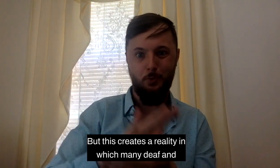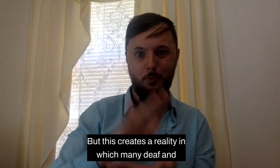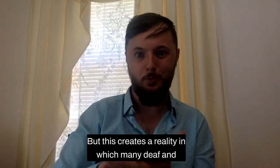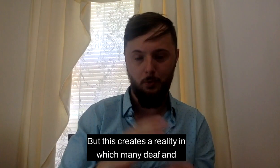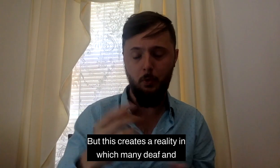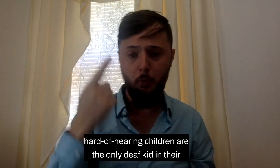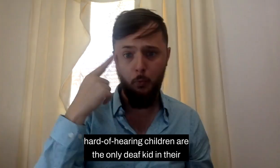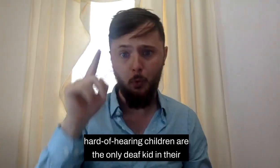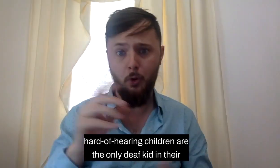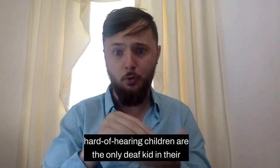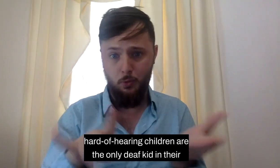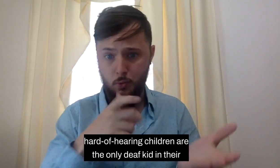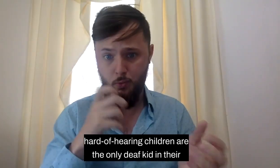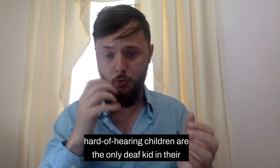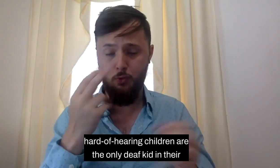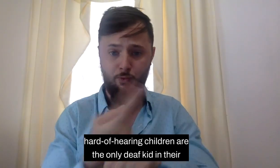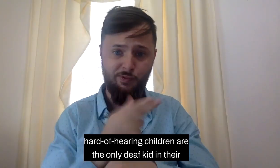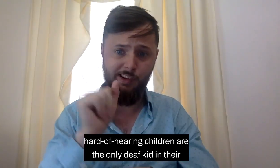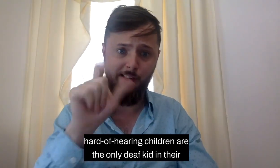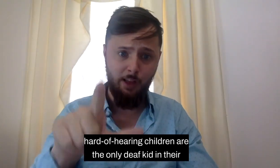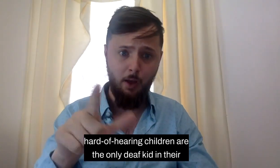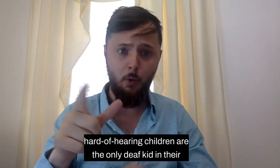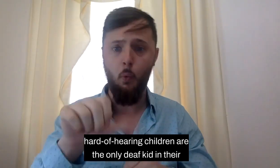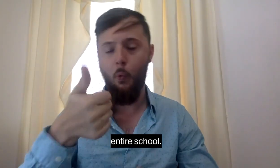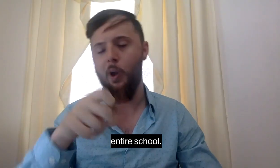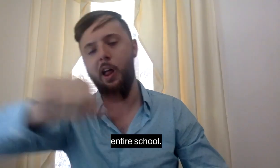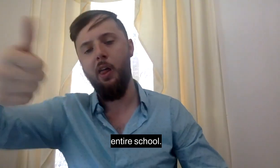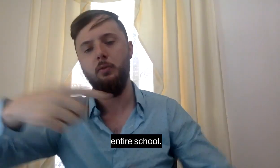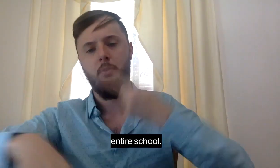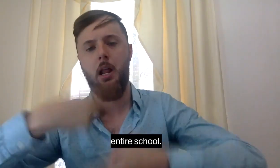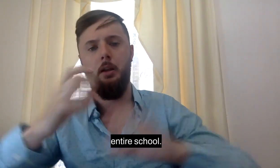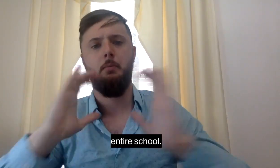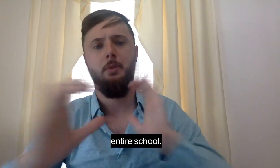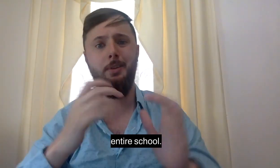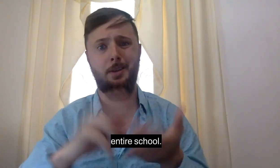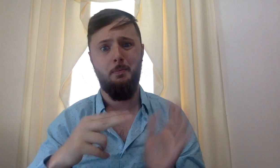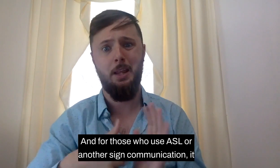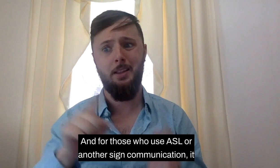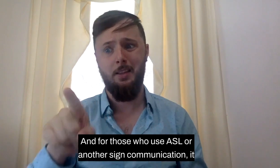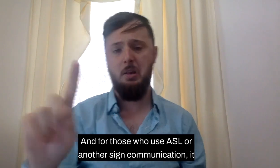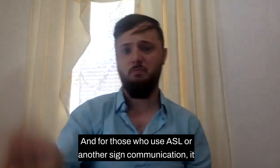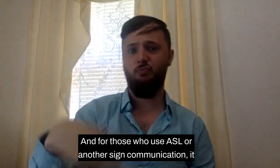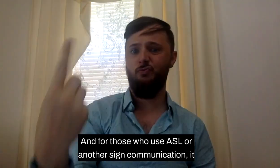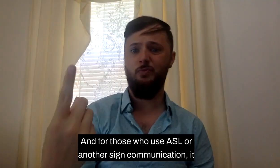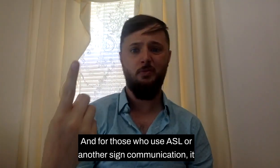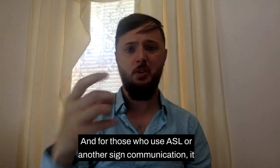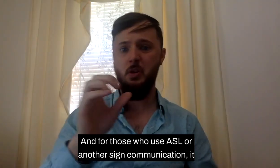many deaf and hard of hearing children are the only deaf kid in their entire school. And for those who use ASL or